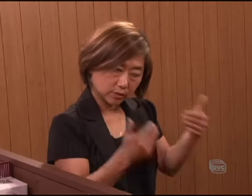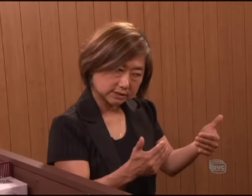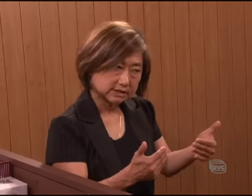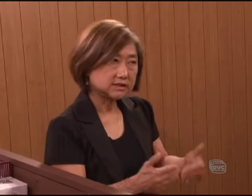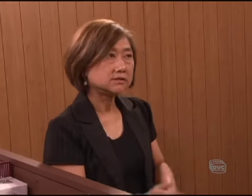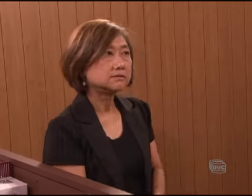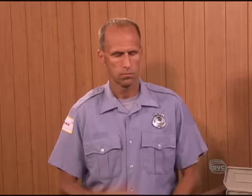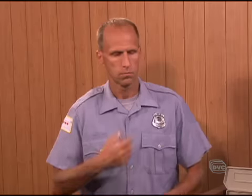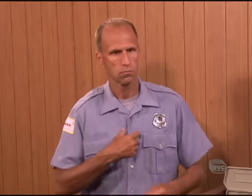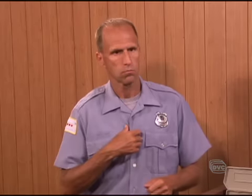proceed.